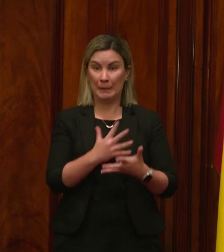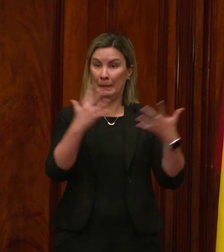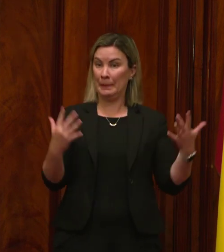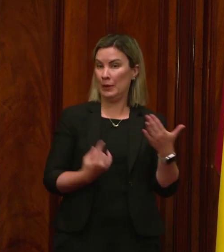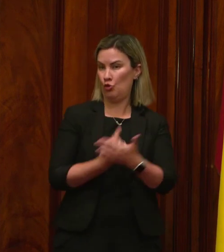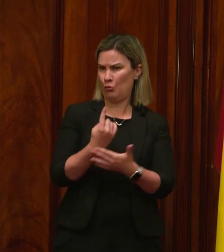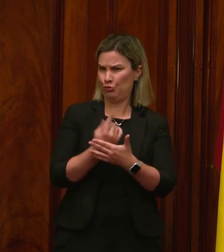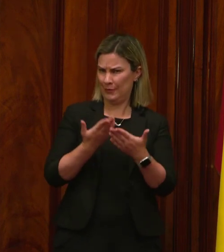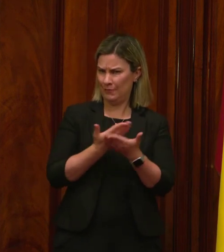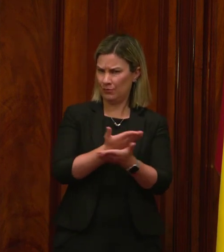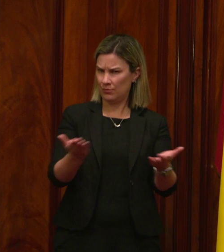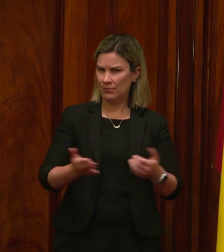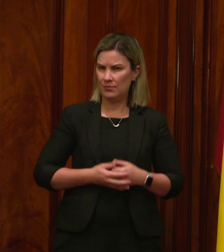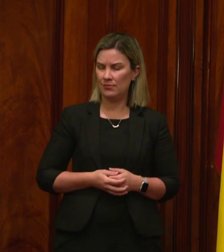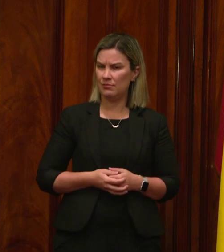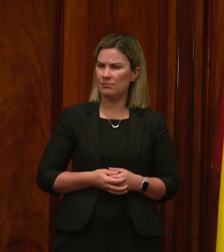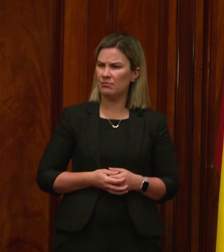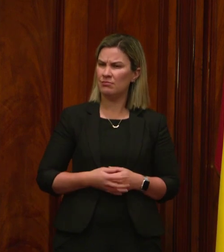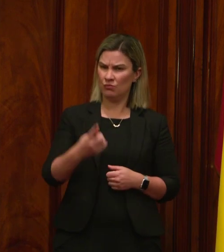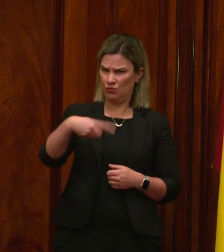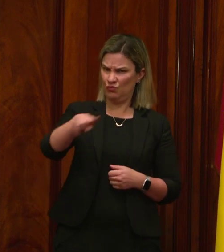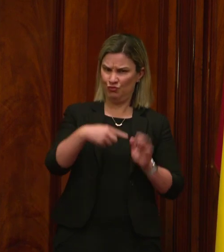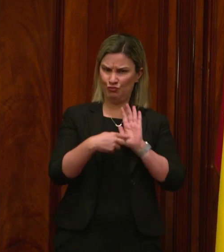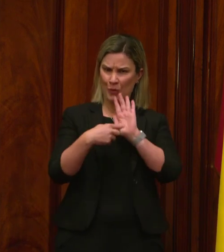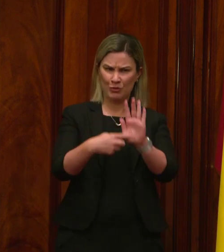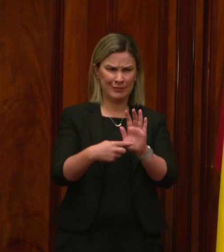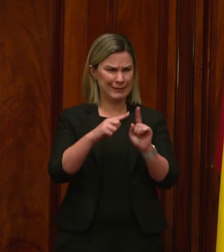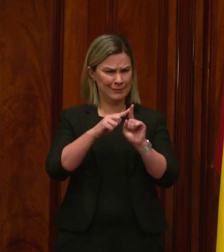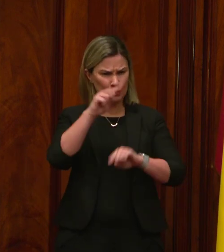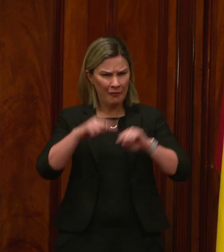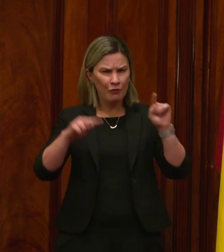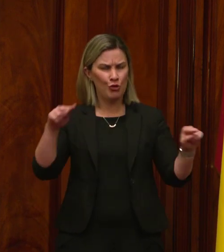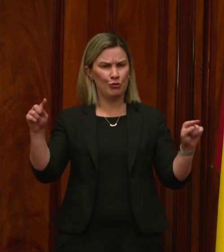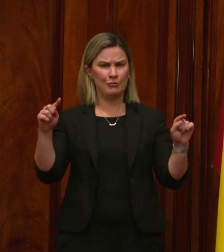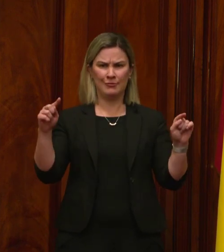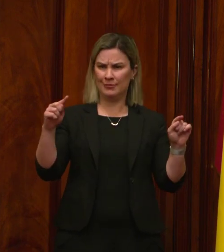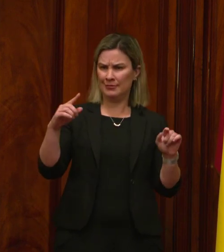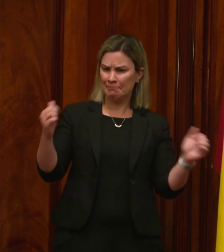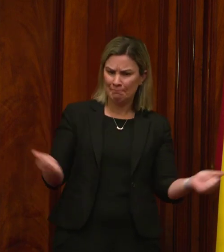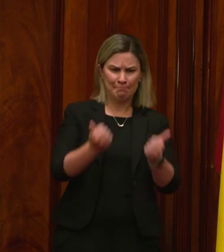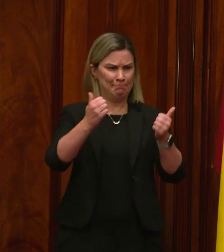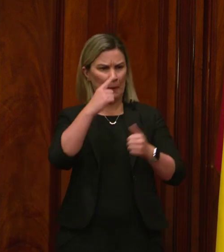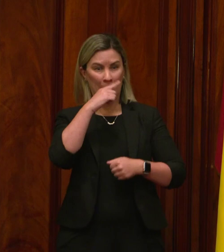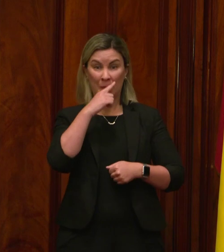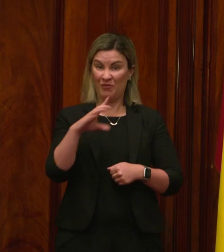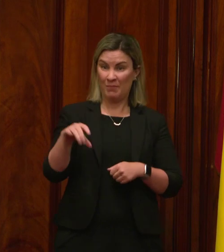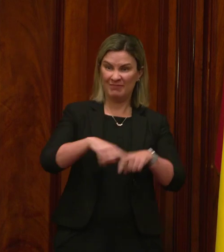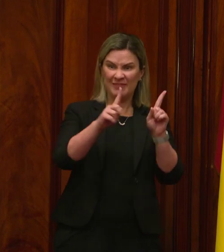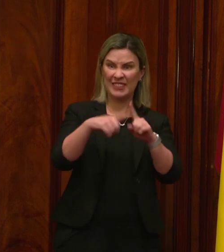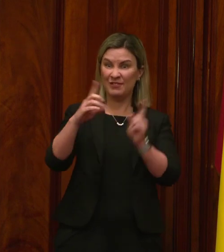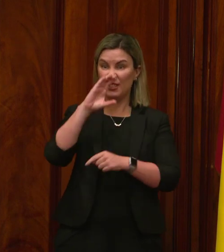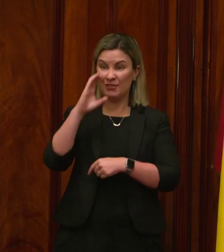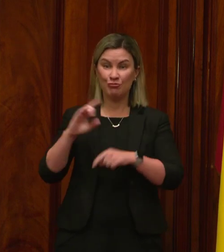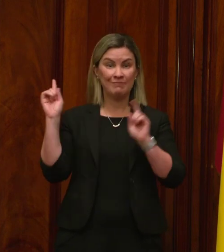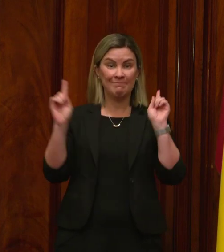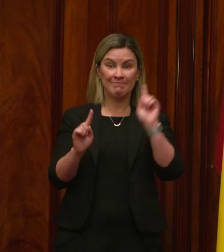you. You represent a tremendously diverse and industrious people coming from many nations and all